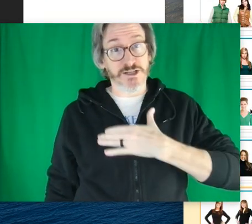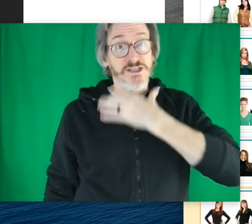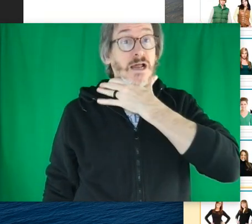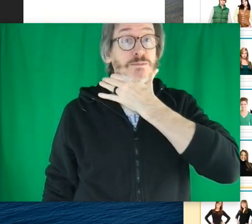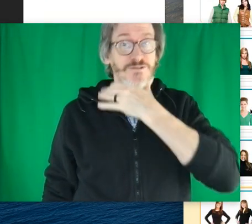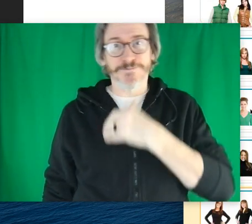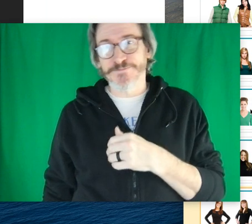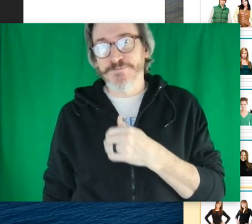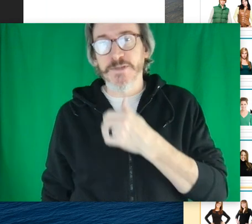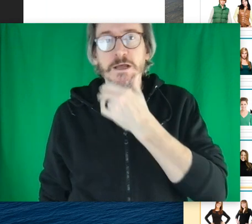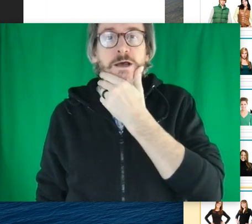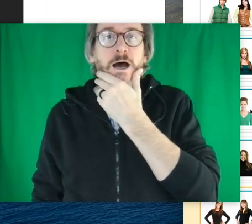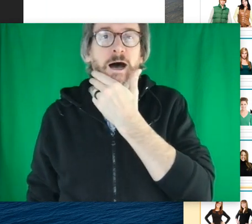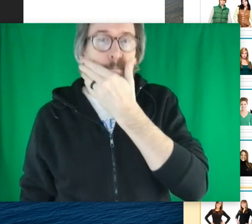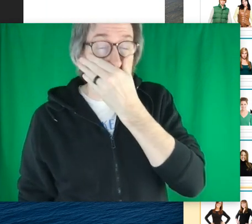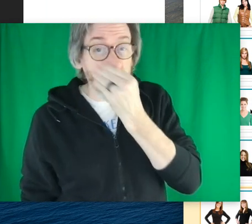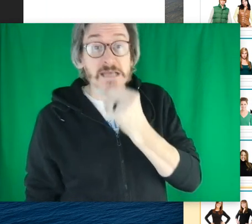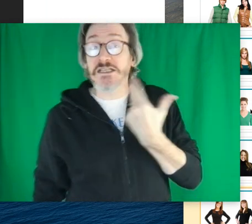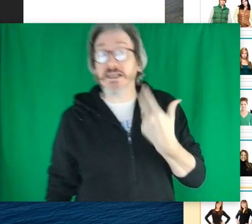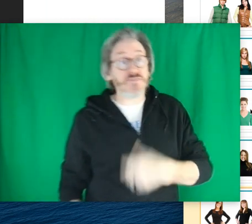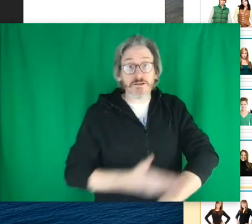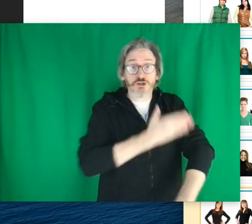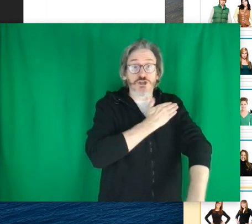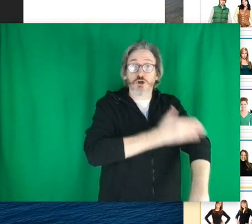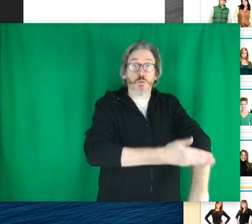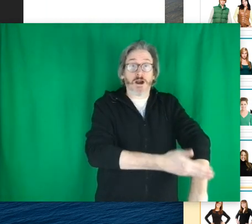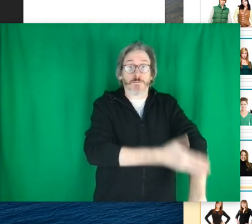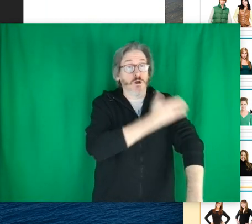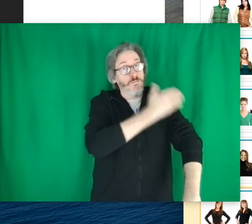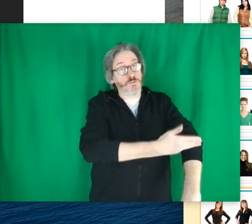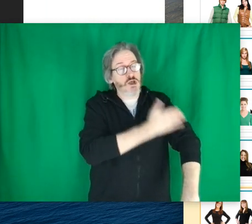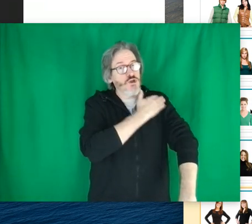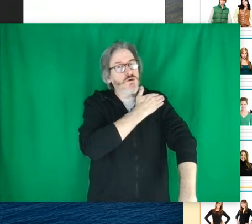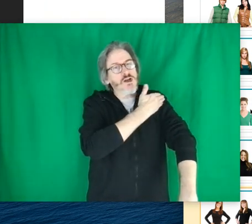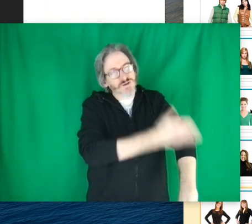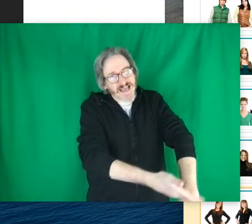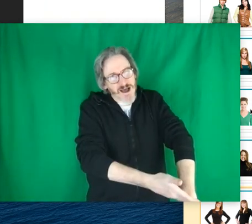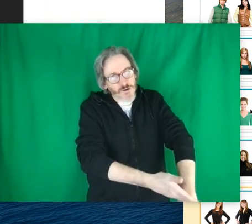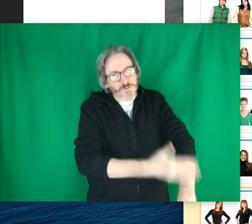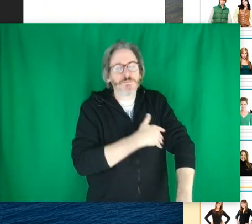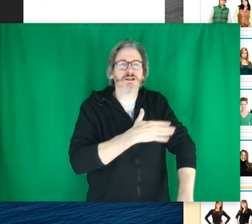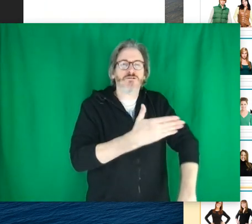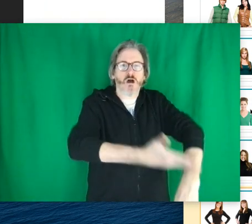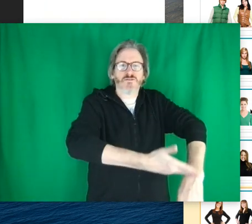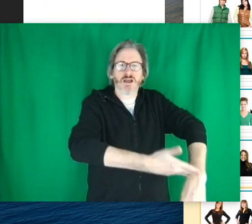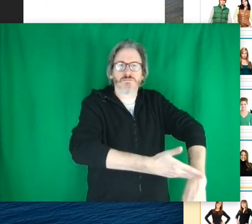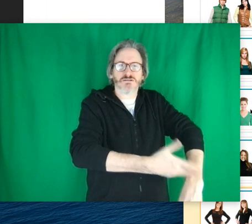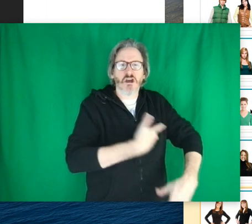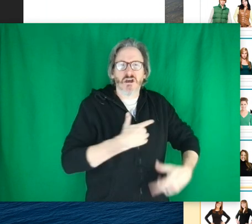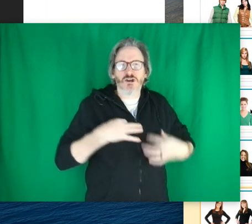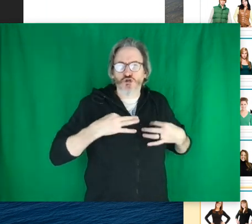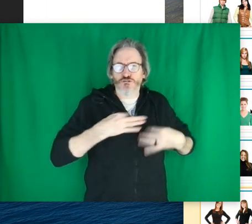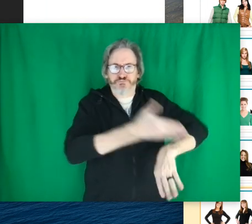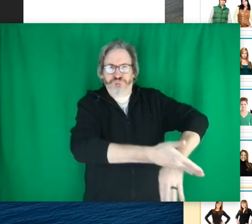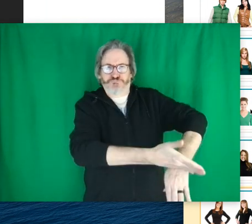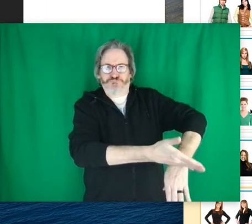but it just stops. Sleeve length, just show where. You can go down, but oftentimes